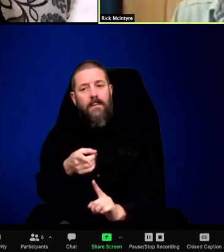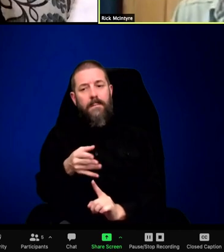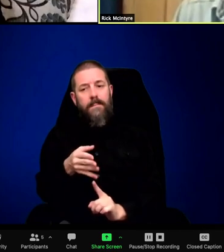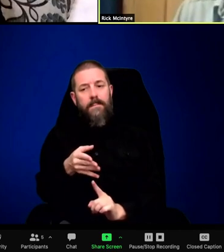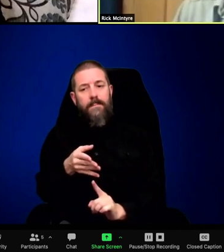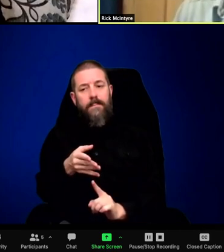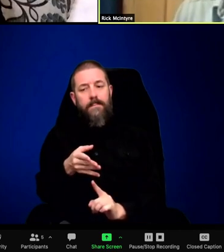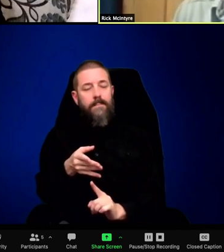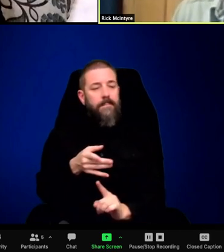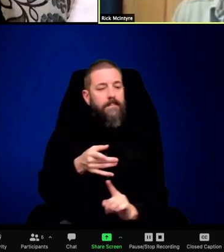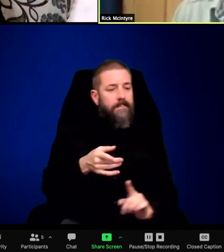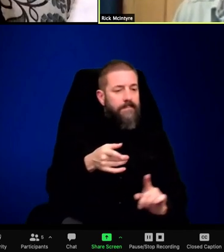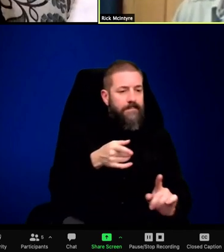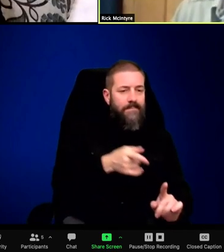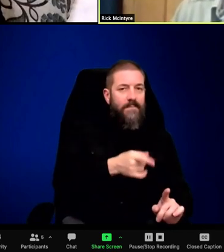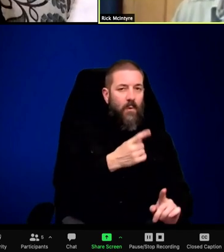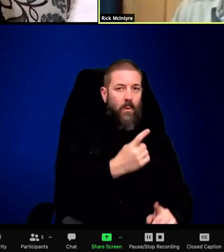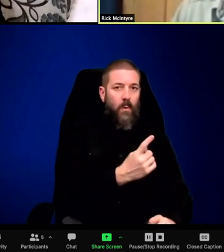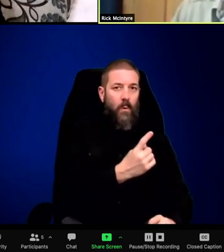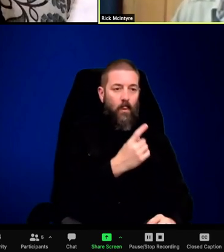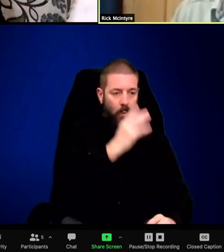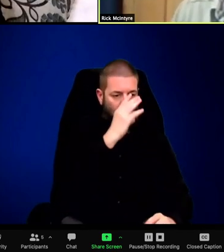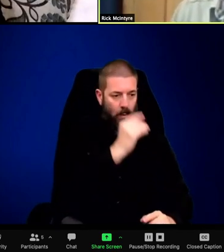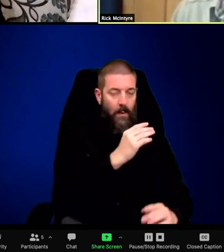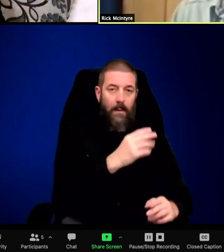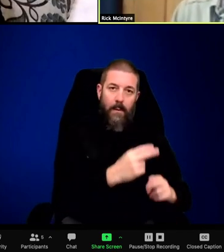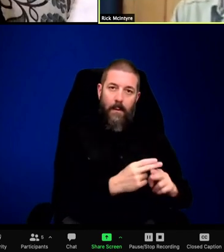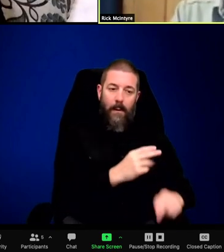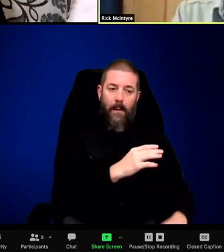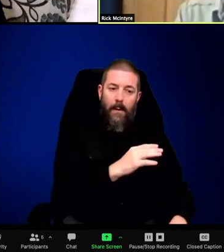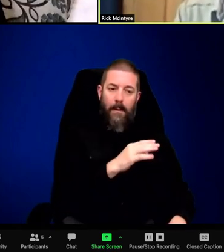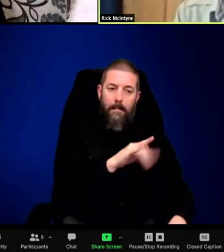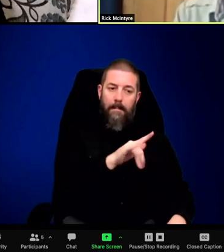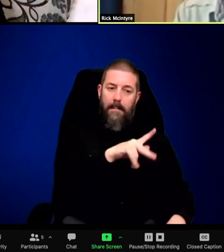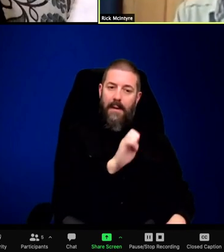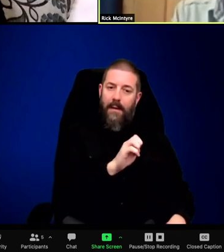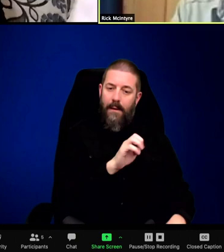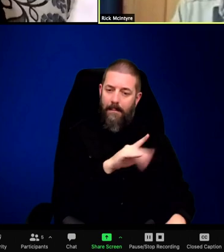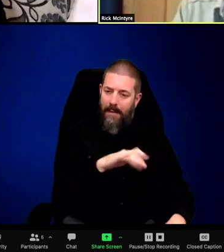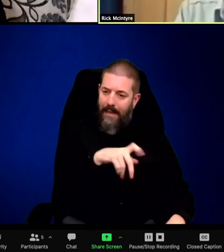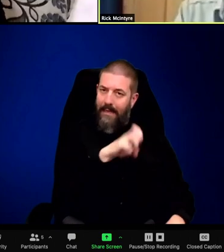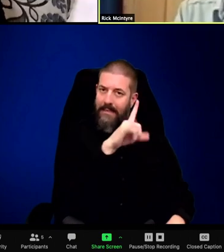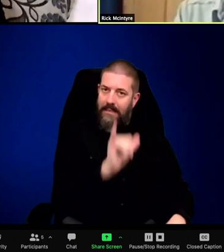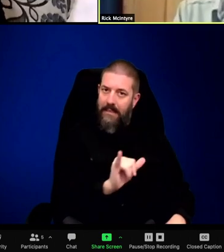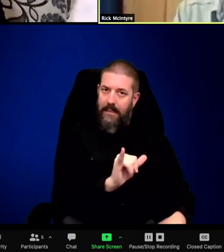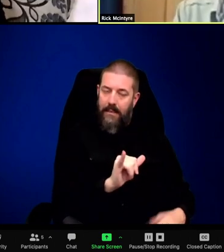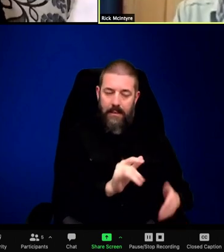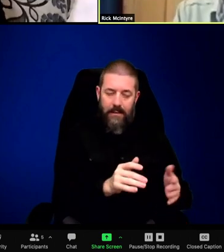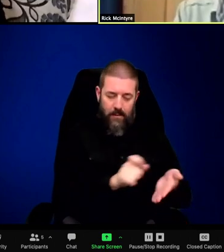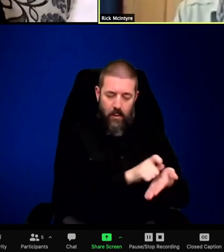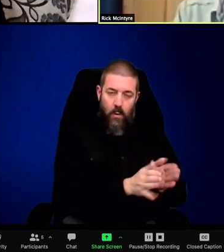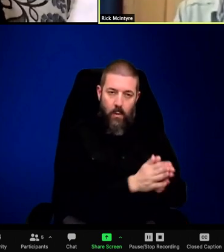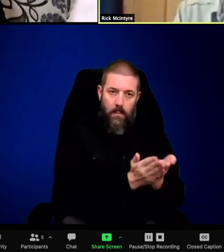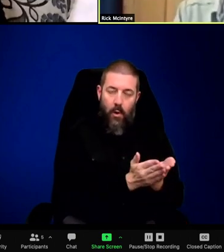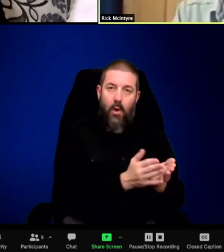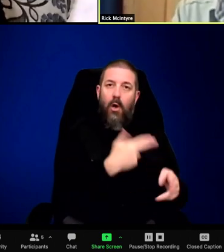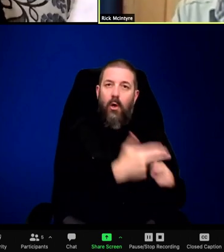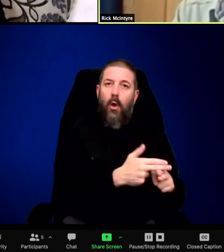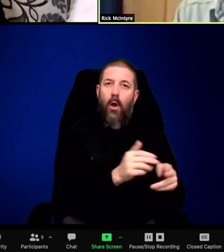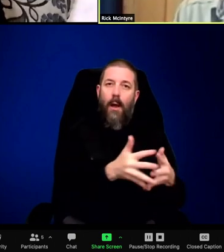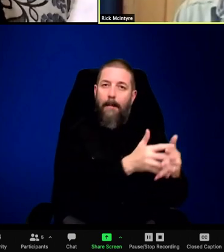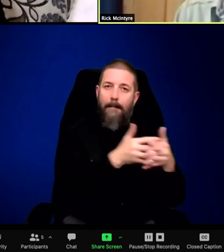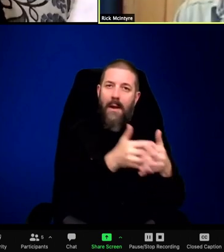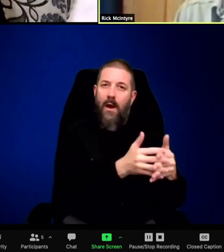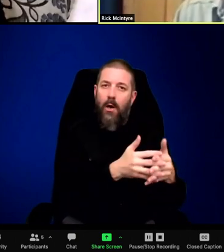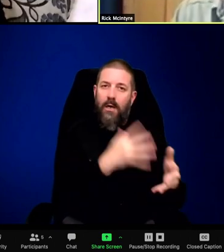September or so. And then, um, I, I guess the 06 book, if everything is on the same schedule, it would be the, the